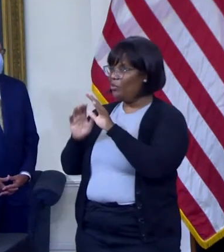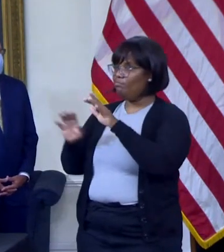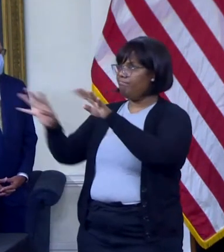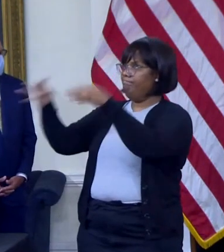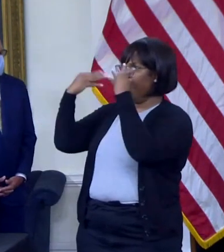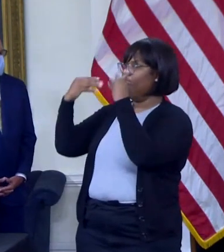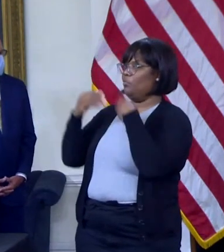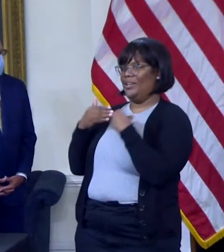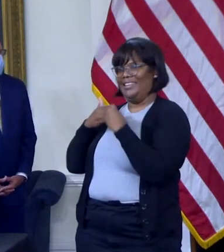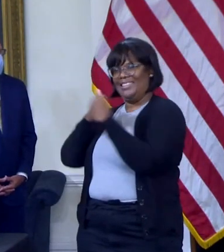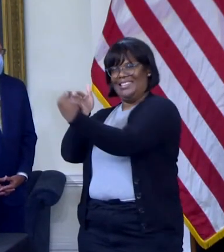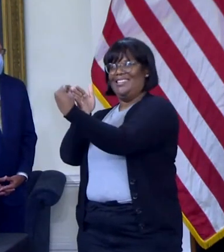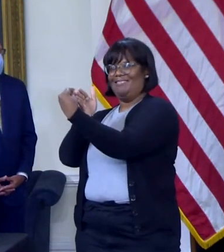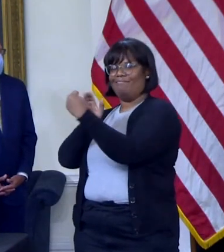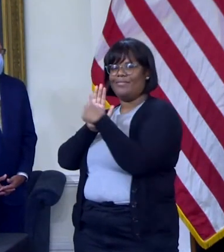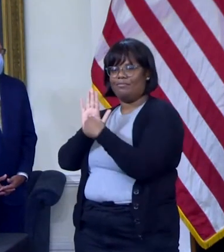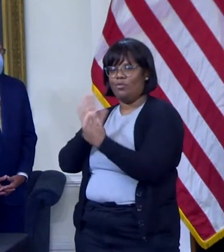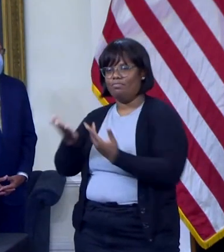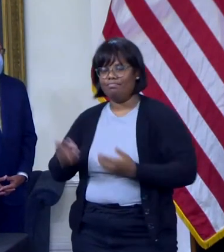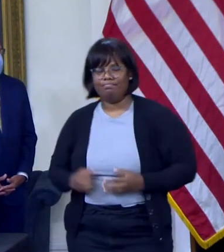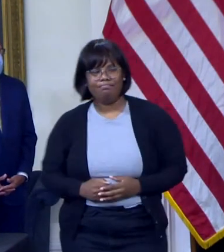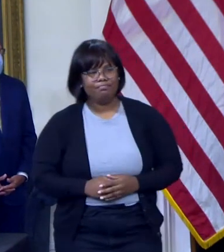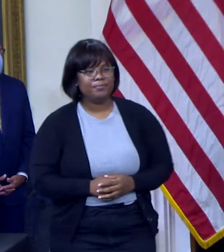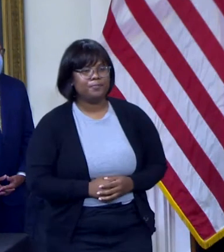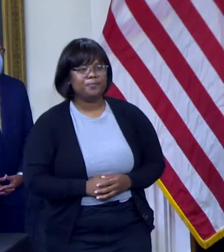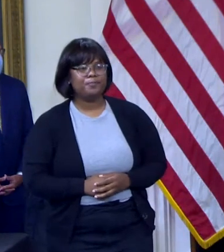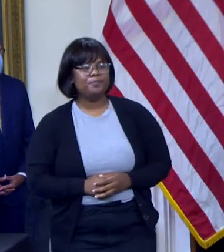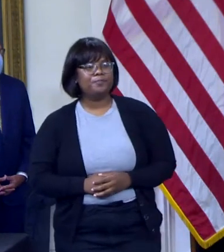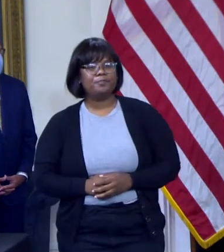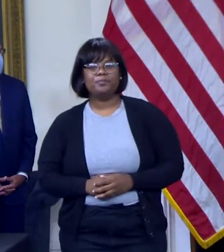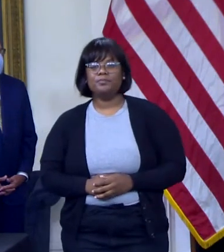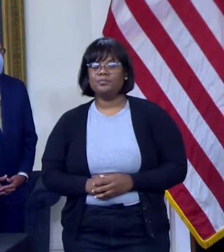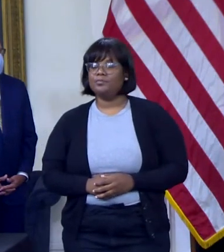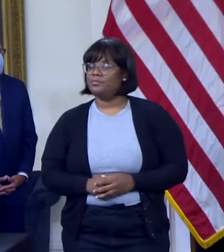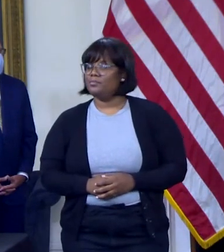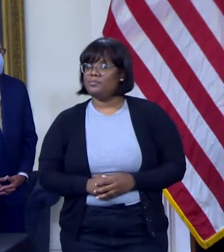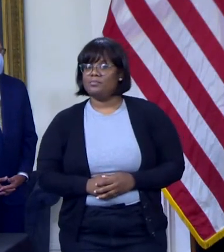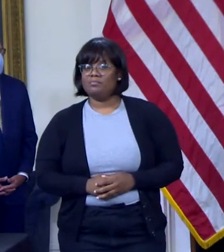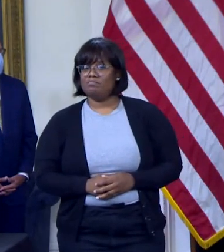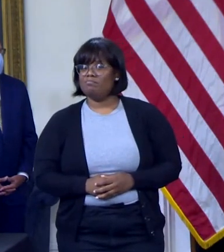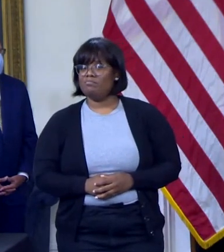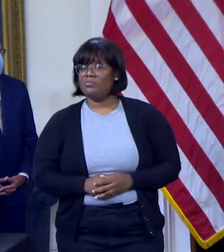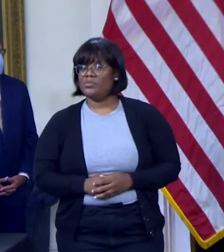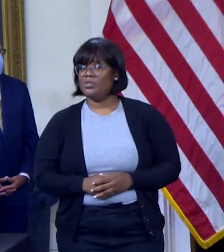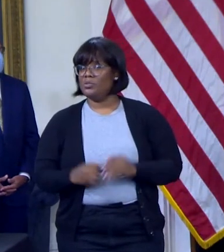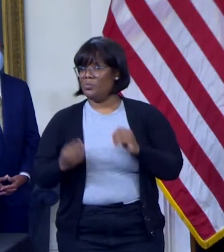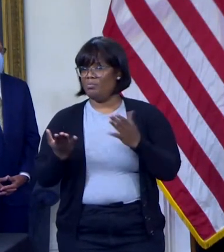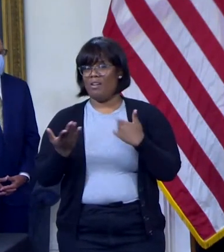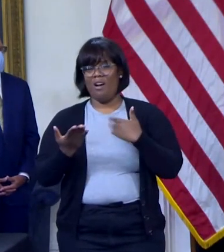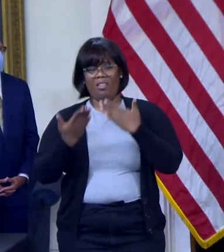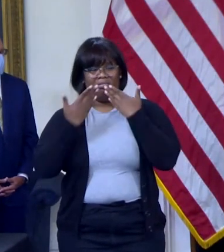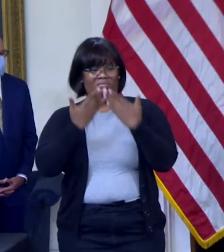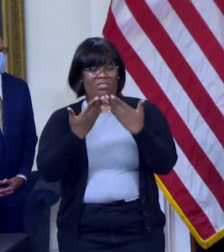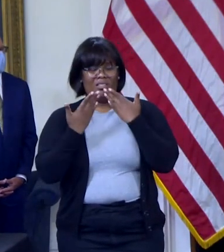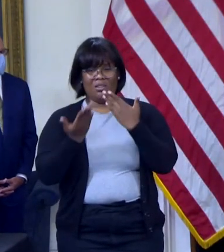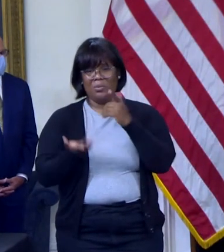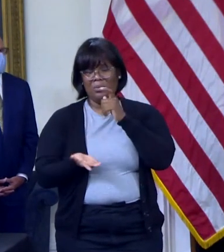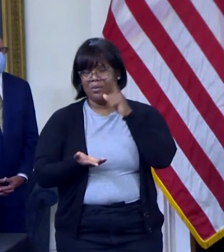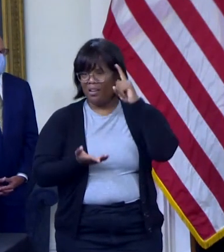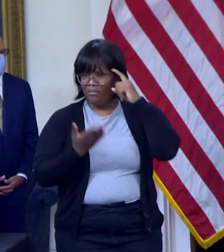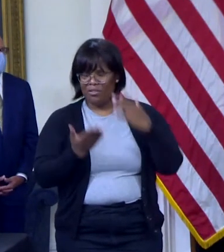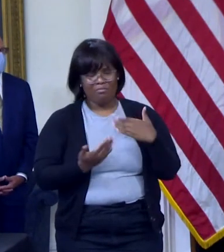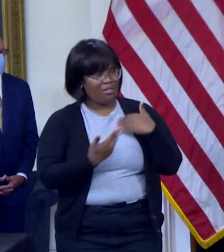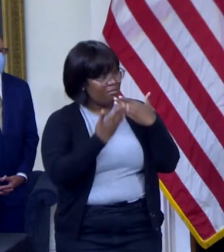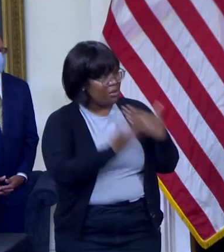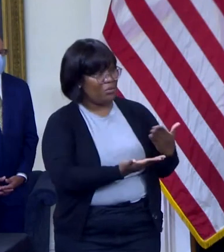COVID-19. And so on behalf of the entire healthcare industry, the hospital industry, thank you for your continued support, and